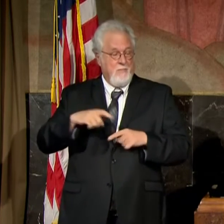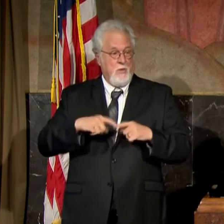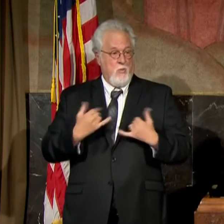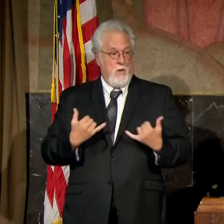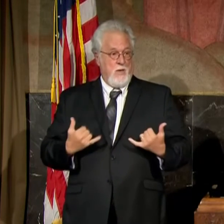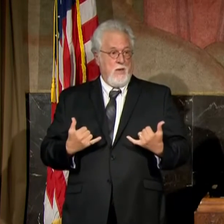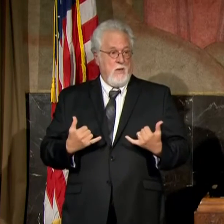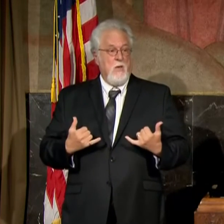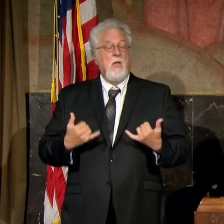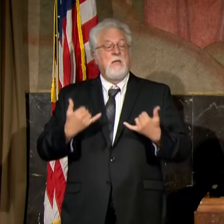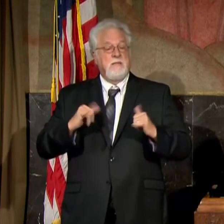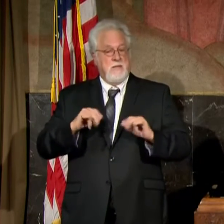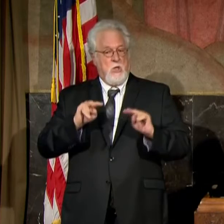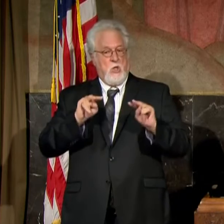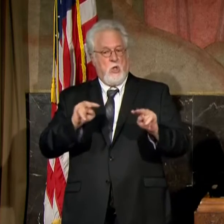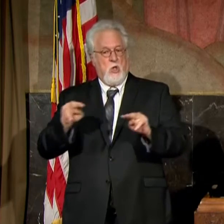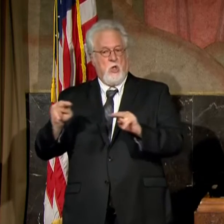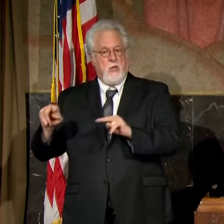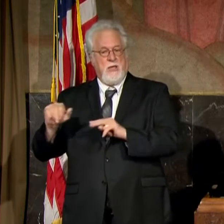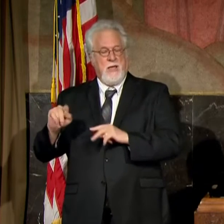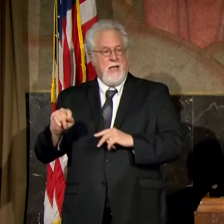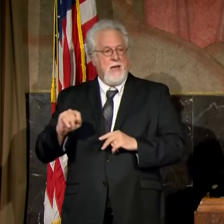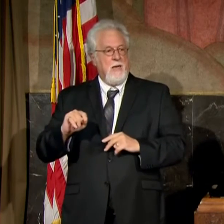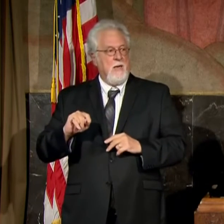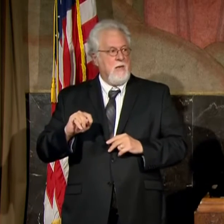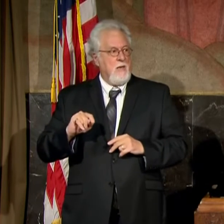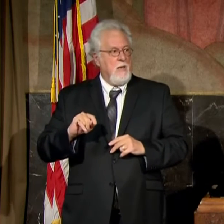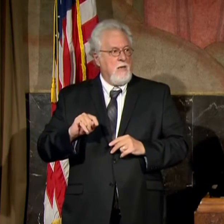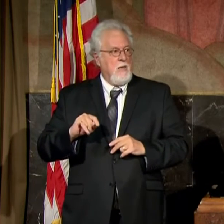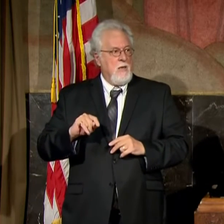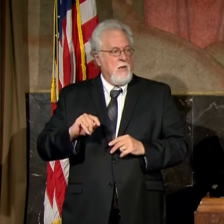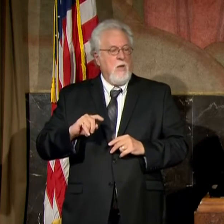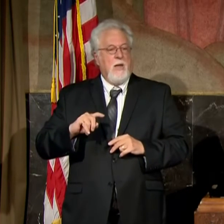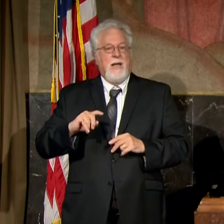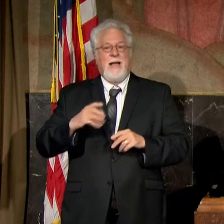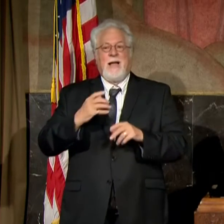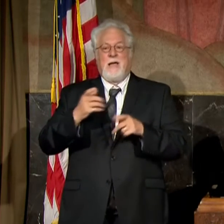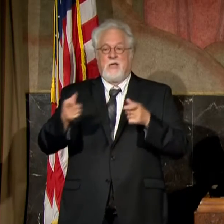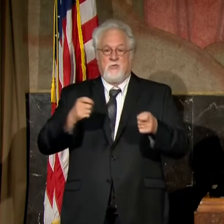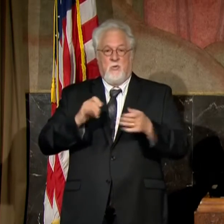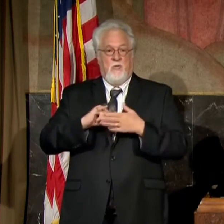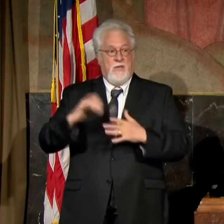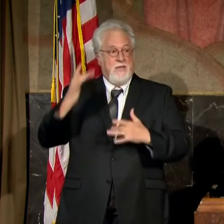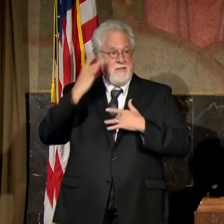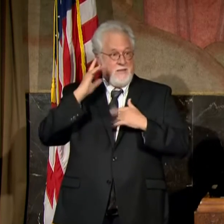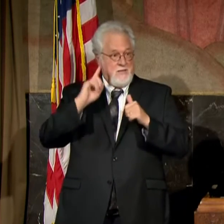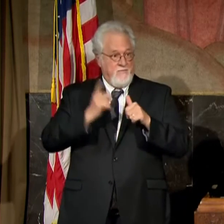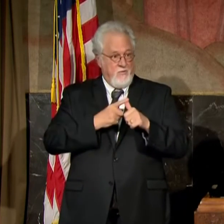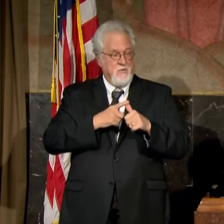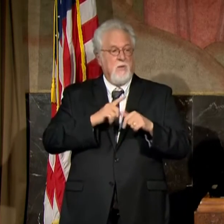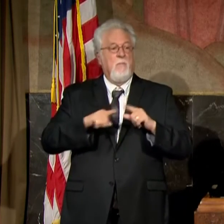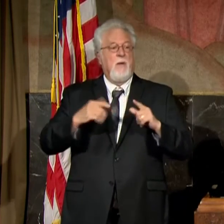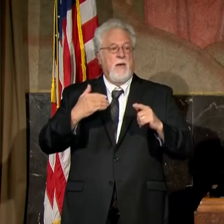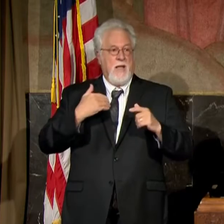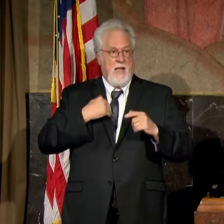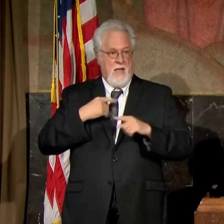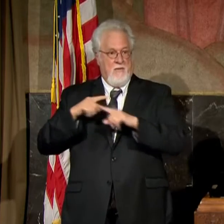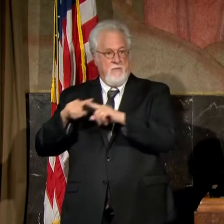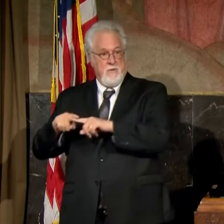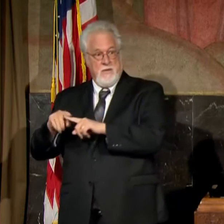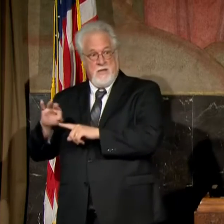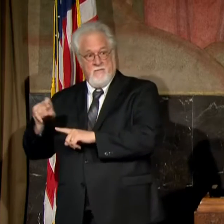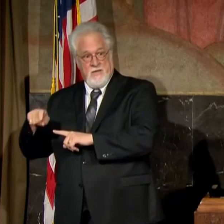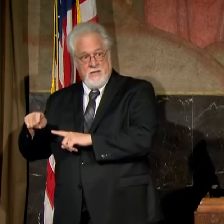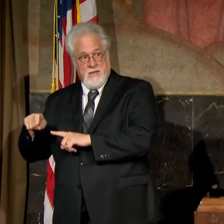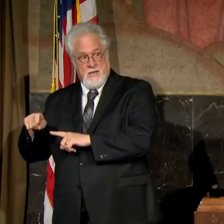this point in time, we're still looking at where is it? Let's get this disease under control. But we do have it as a contingency if need be